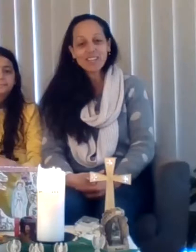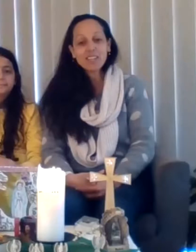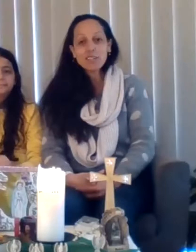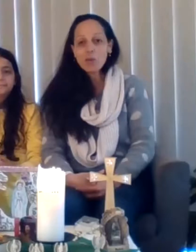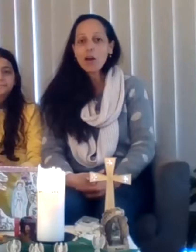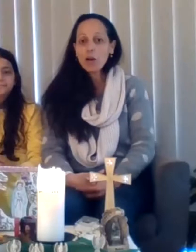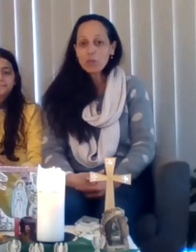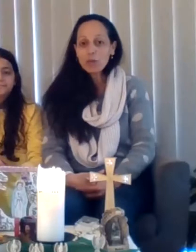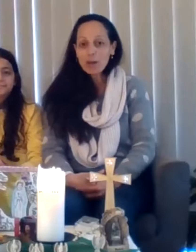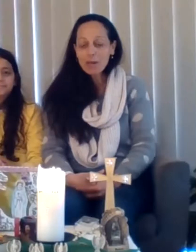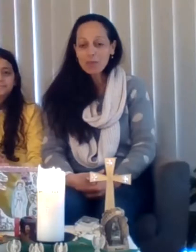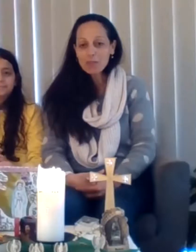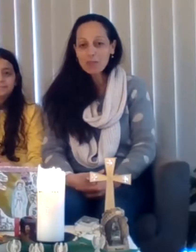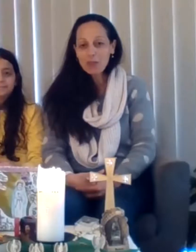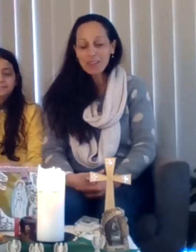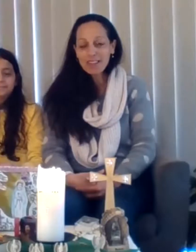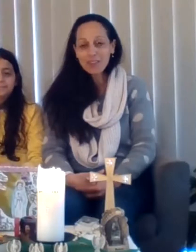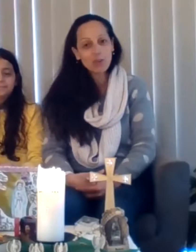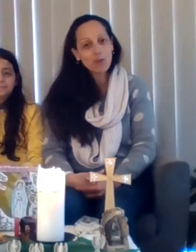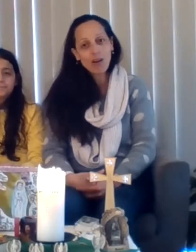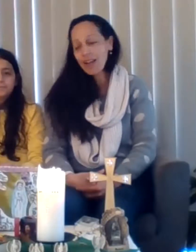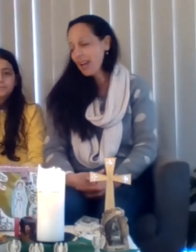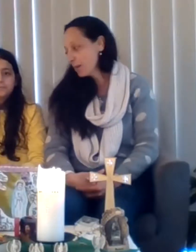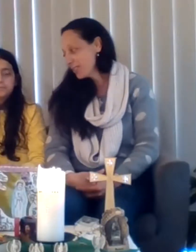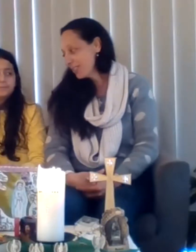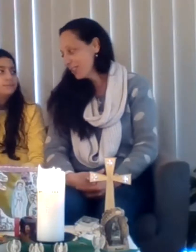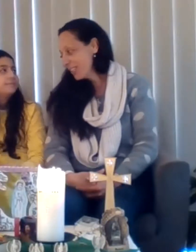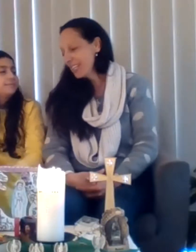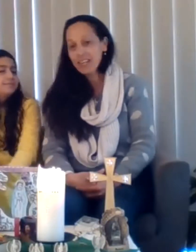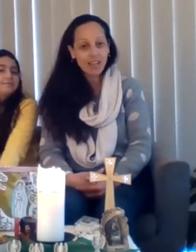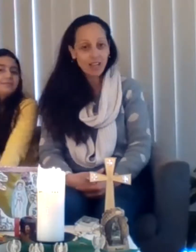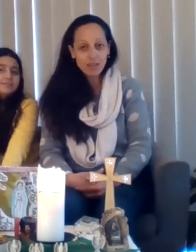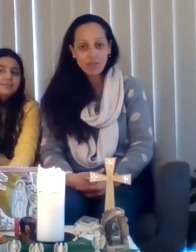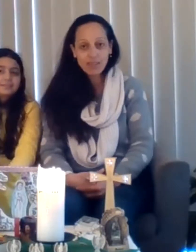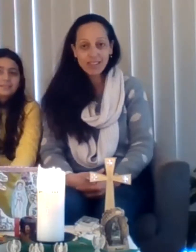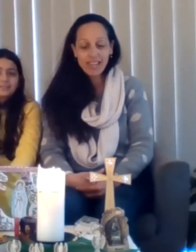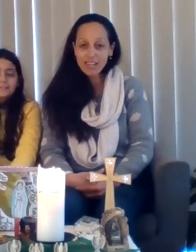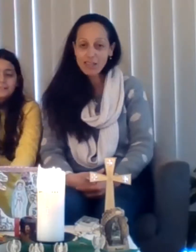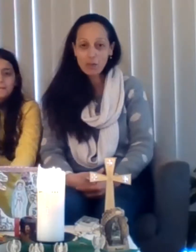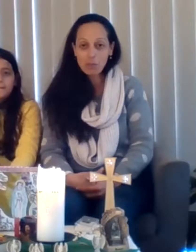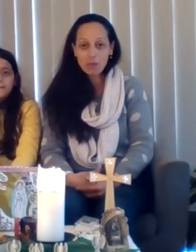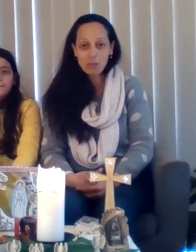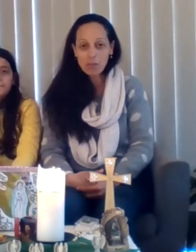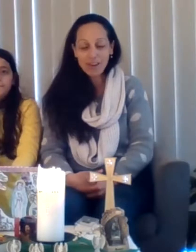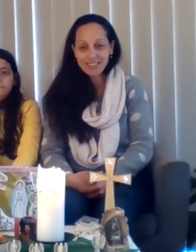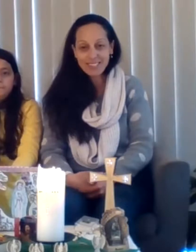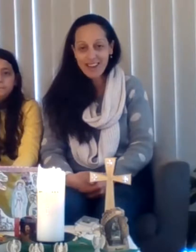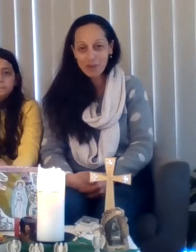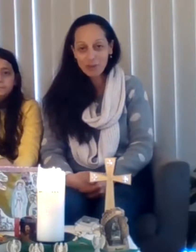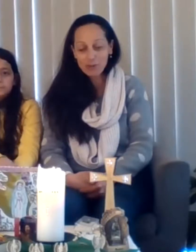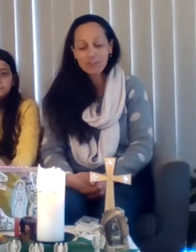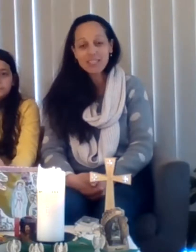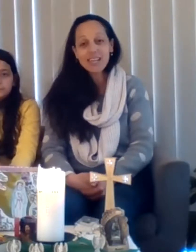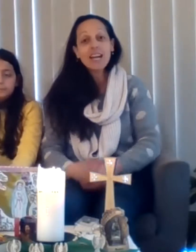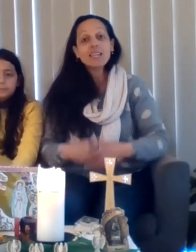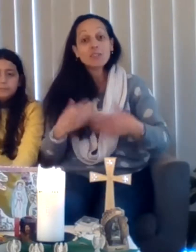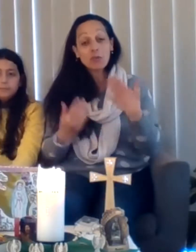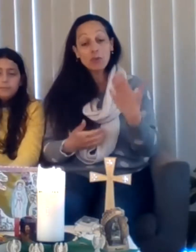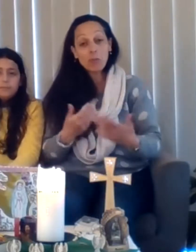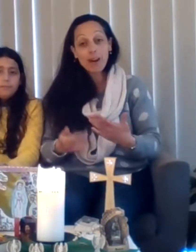So I hope you were able to follow that through. I absolutely do love that hymn in praise to our Lord. So if you can